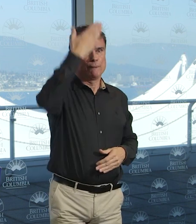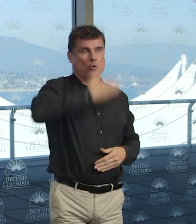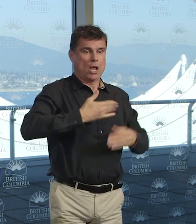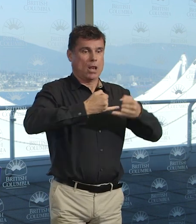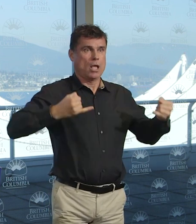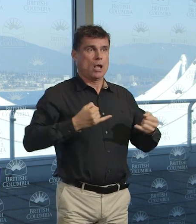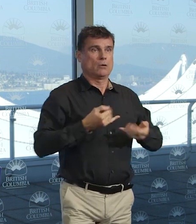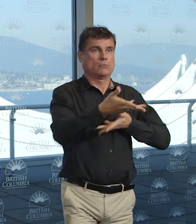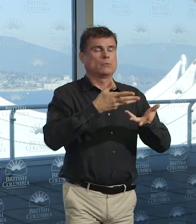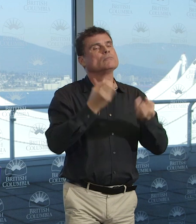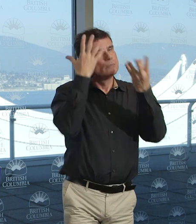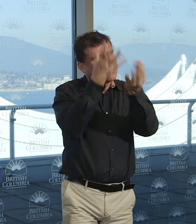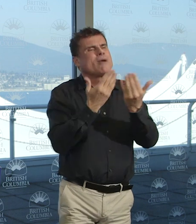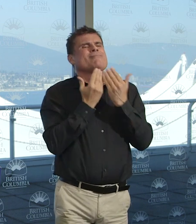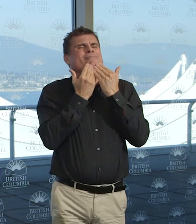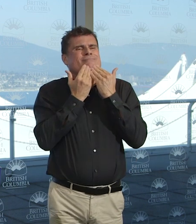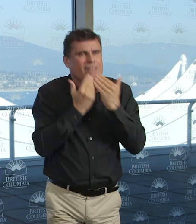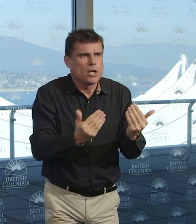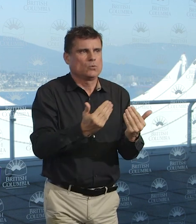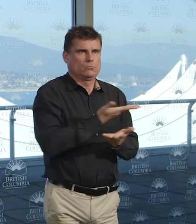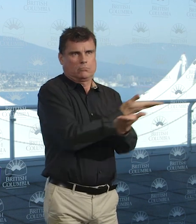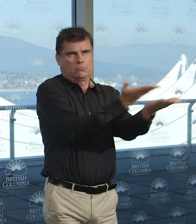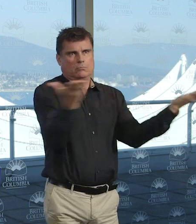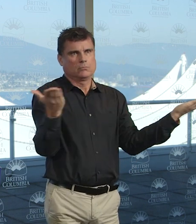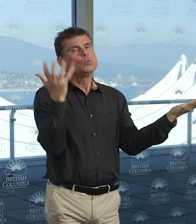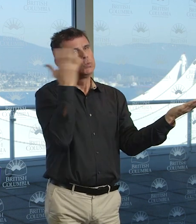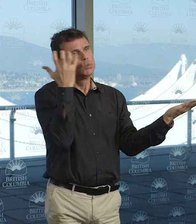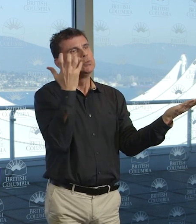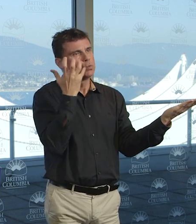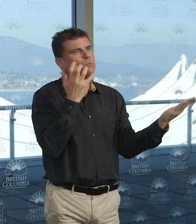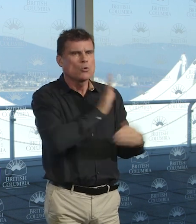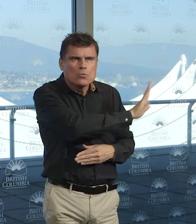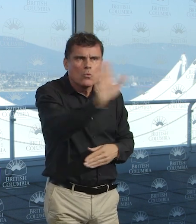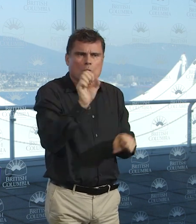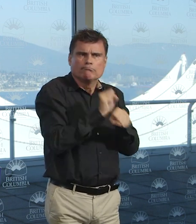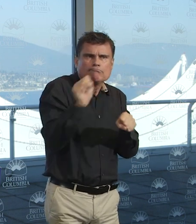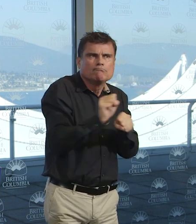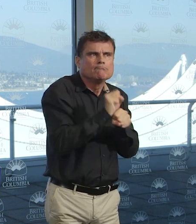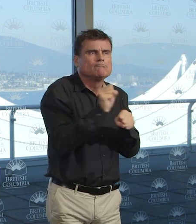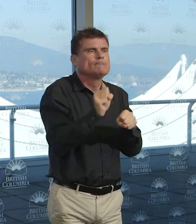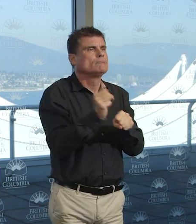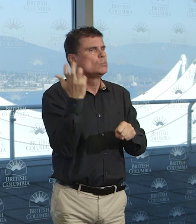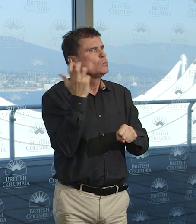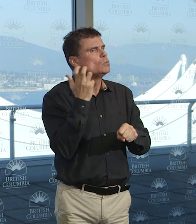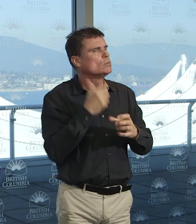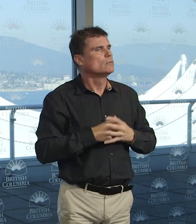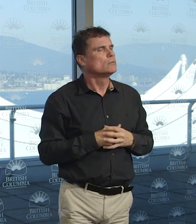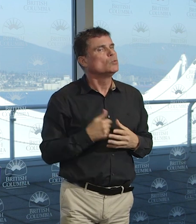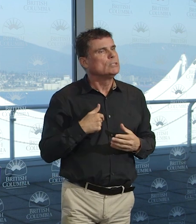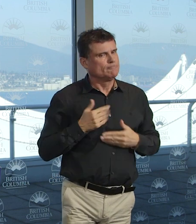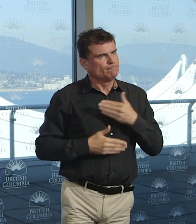grateful for all your efforts. We're making headway together against this threat, but we're far from prevailing.